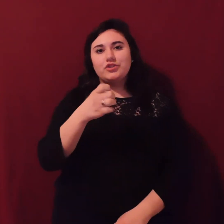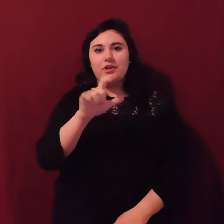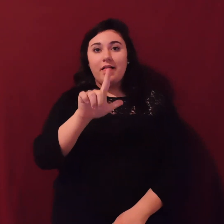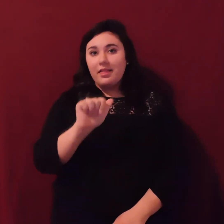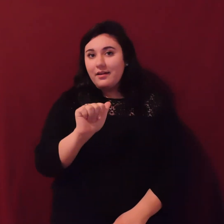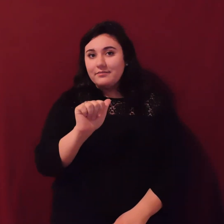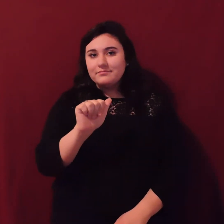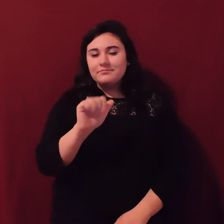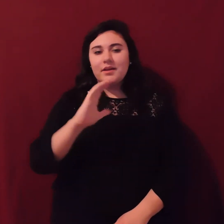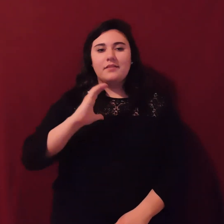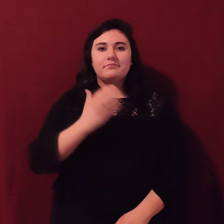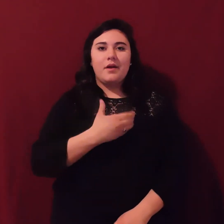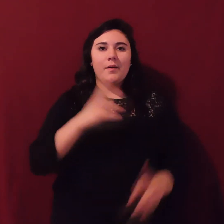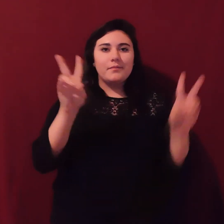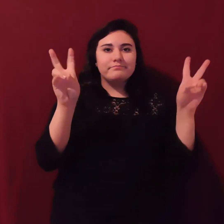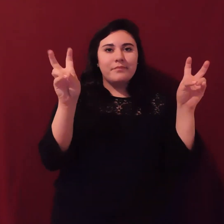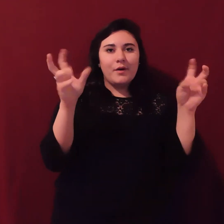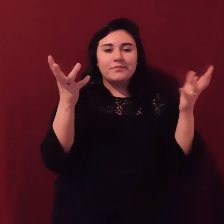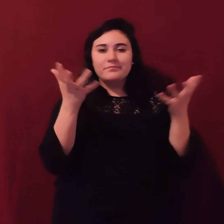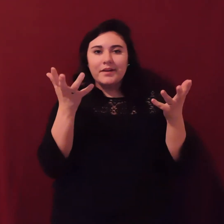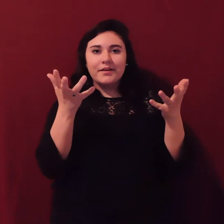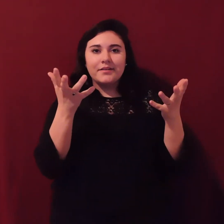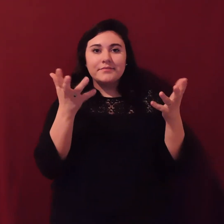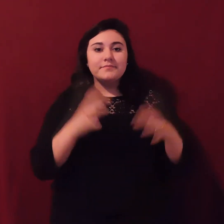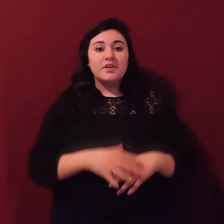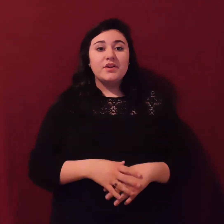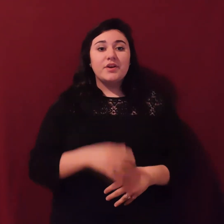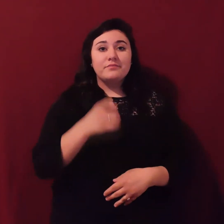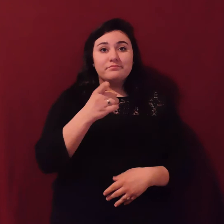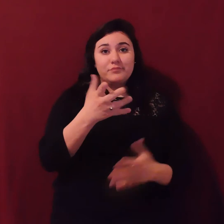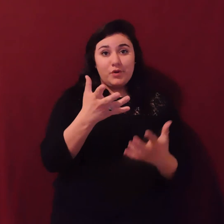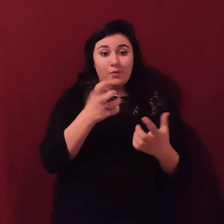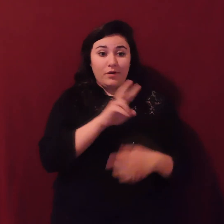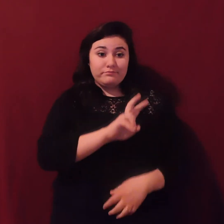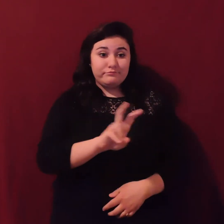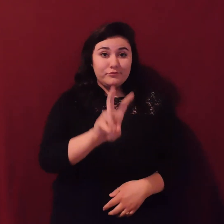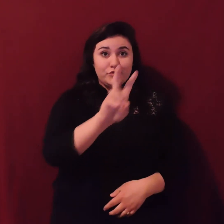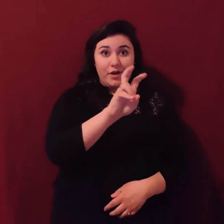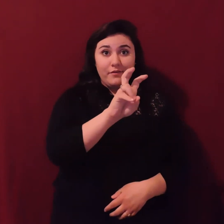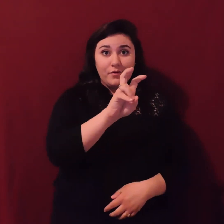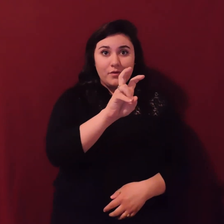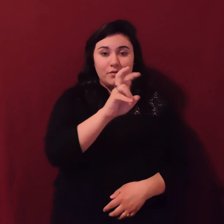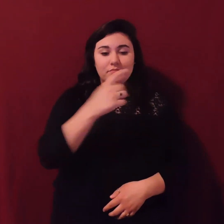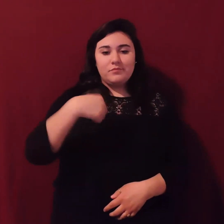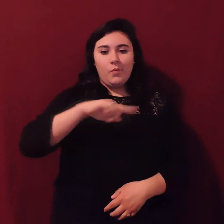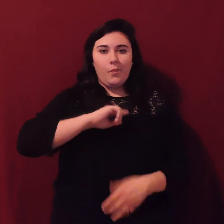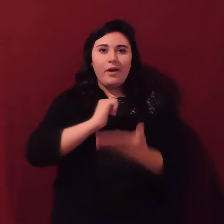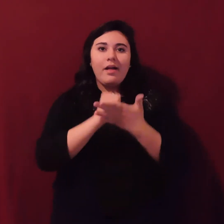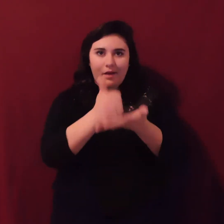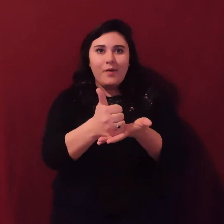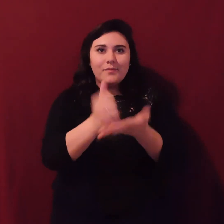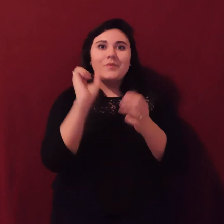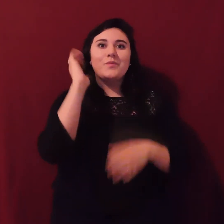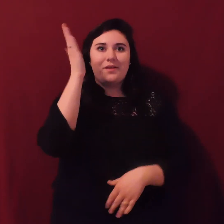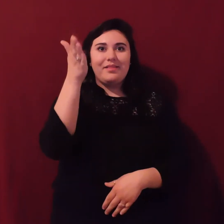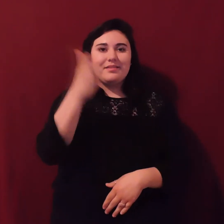I'm sure you've seen on television, if it's on this planet, we'll get you there. So, where are we going today?